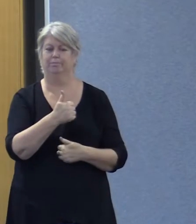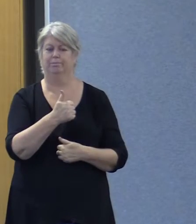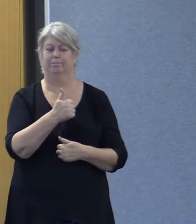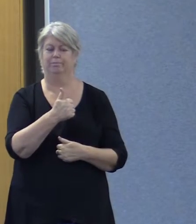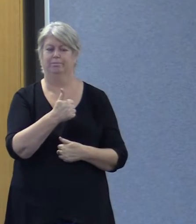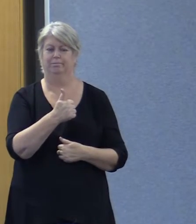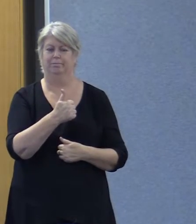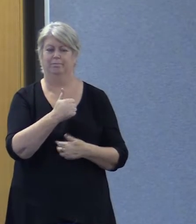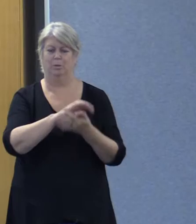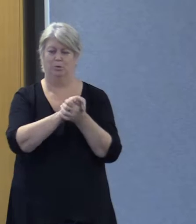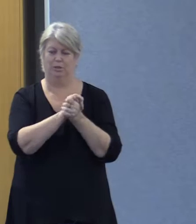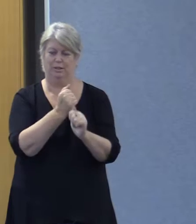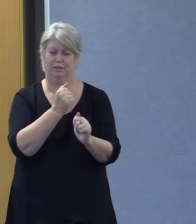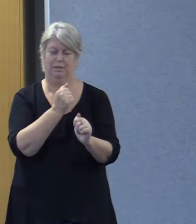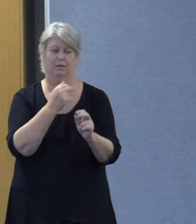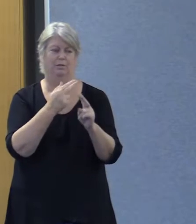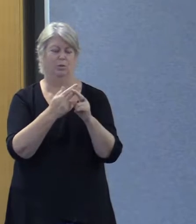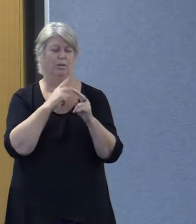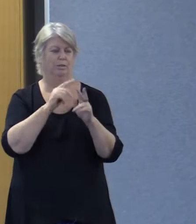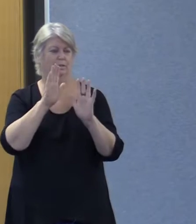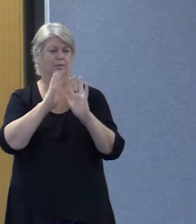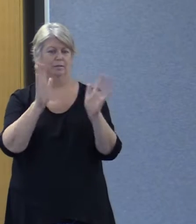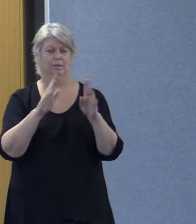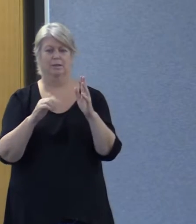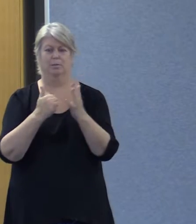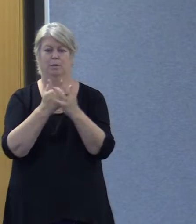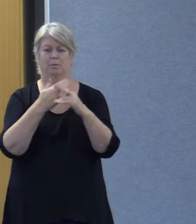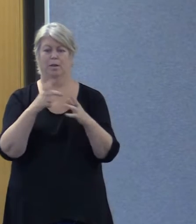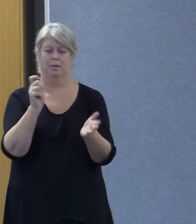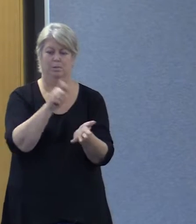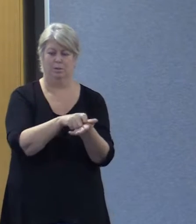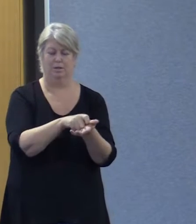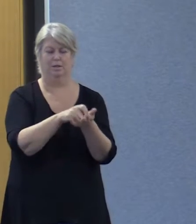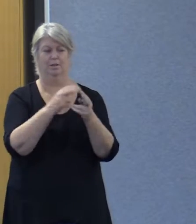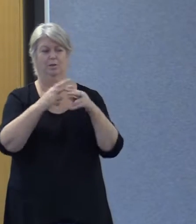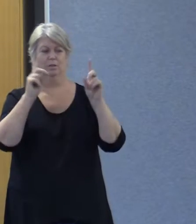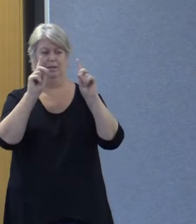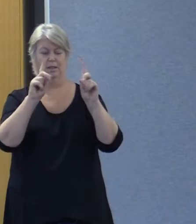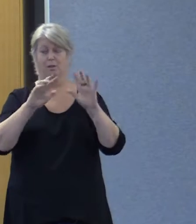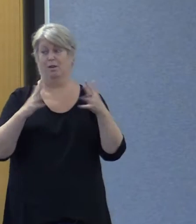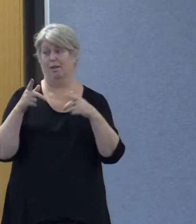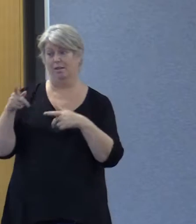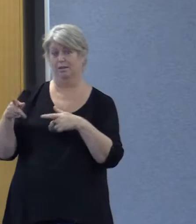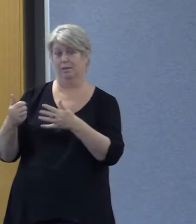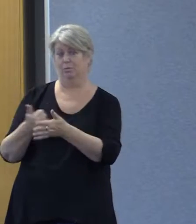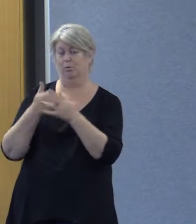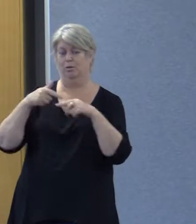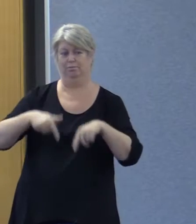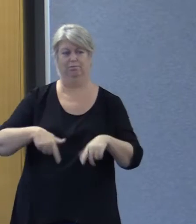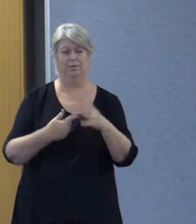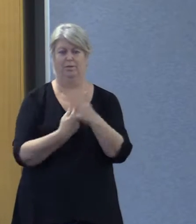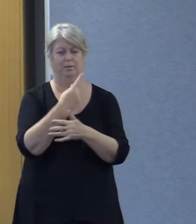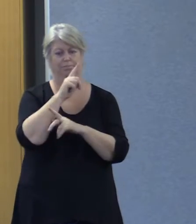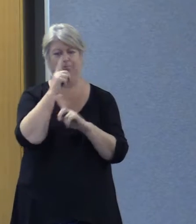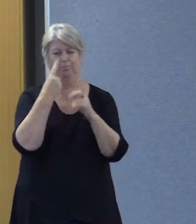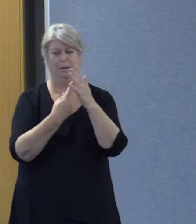our sincere appreciation for the tremendous support by the sponsors who have supported today without that support this event would not have